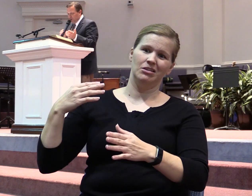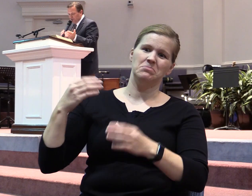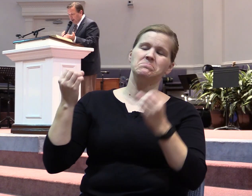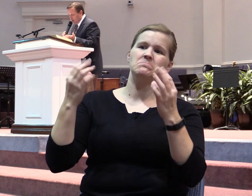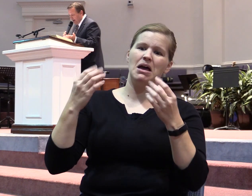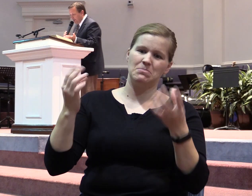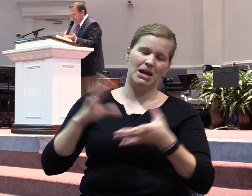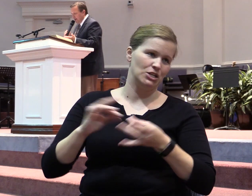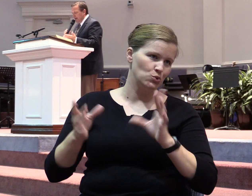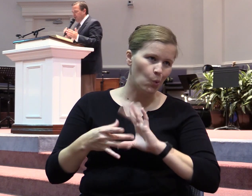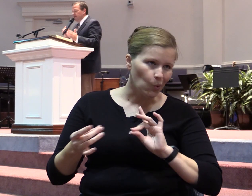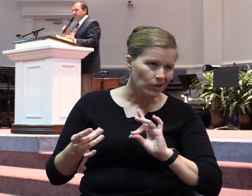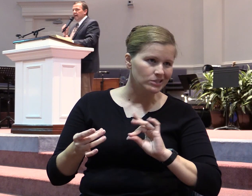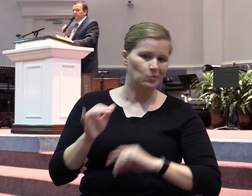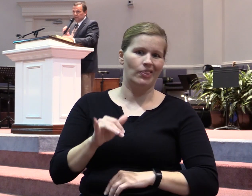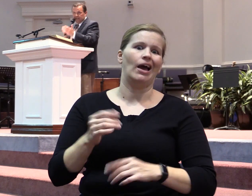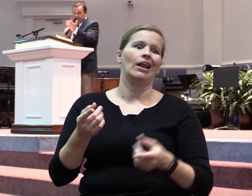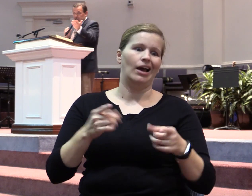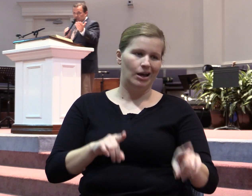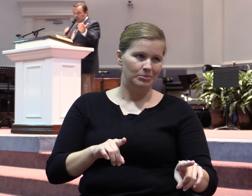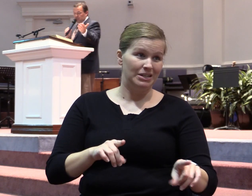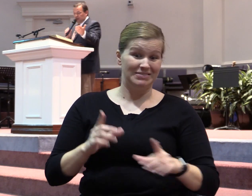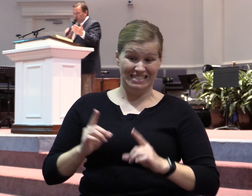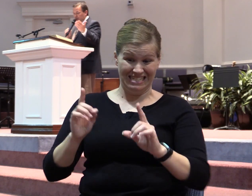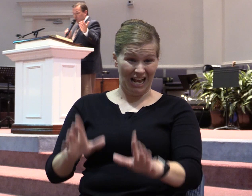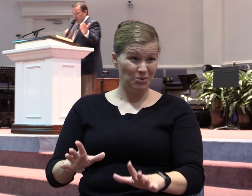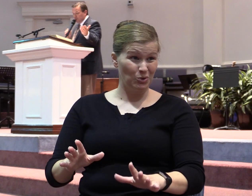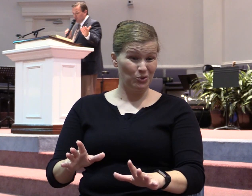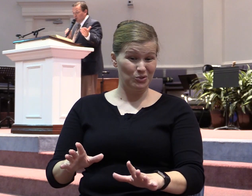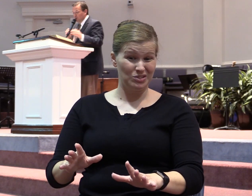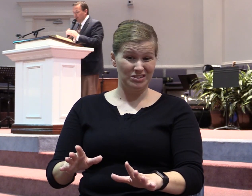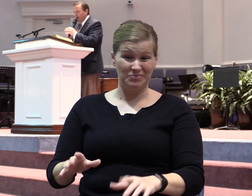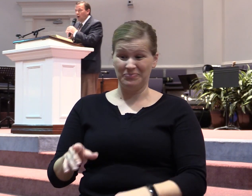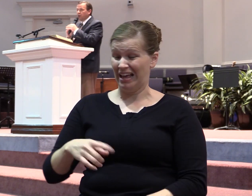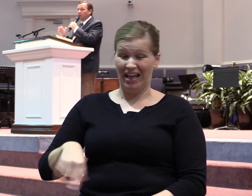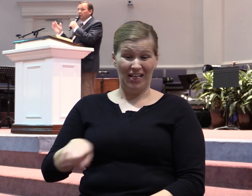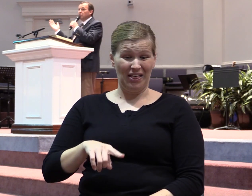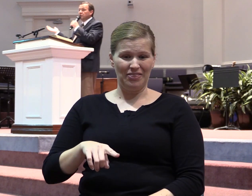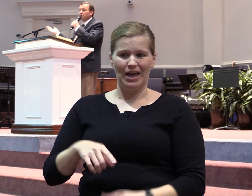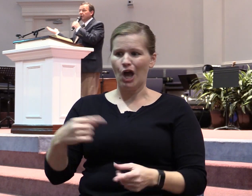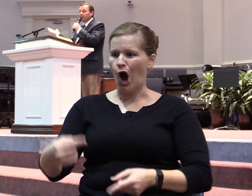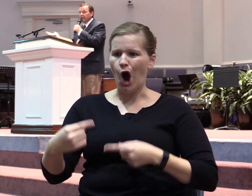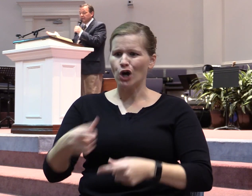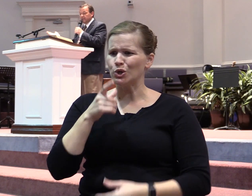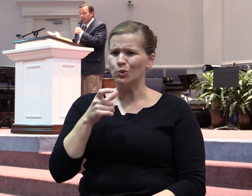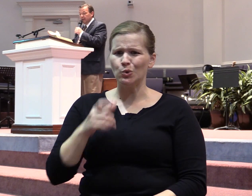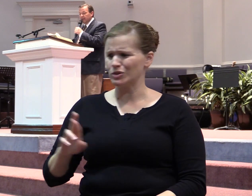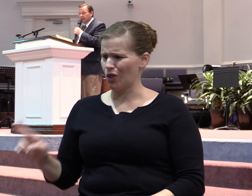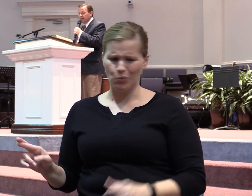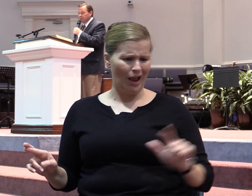his father David. Even the disciples like I just talked about created problems for the Lord when they argued over who was going to be the greatest in the kingdom.